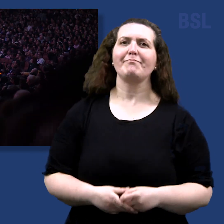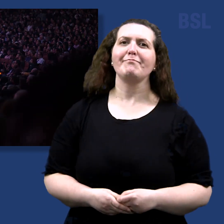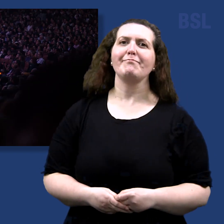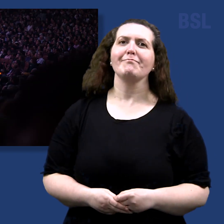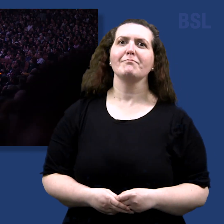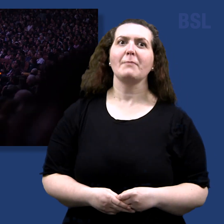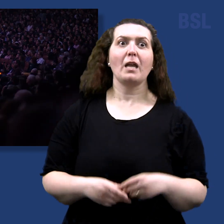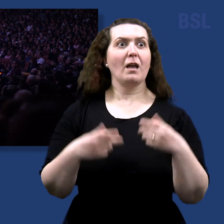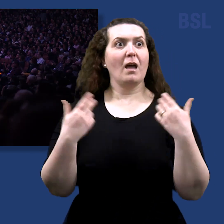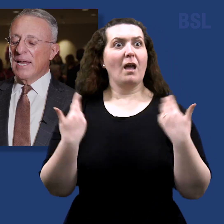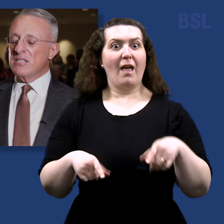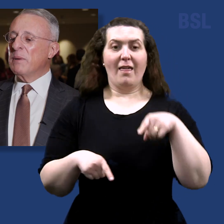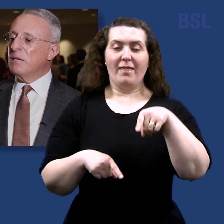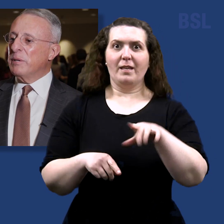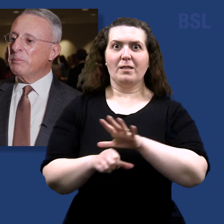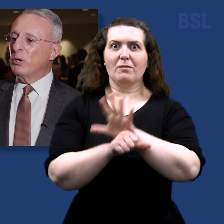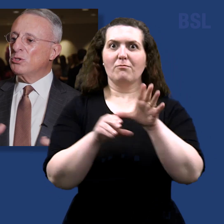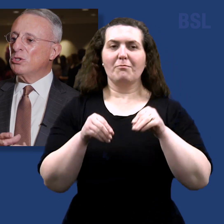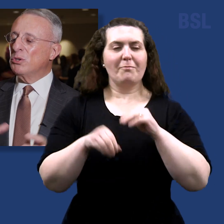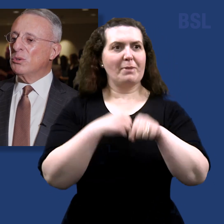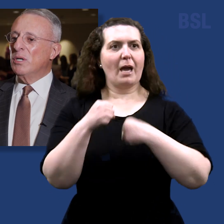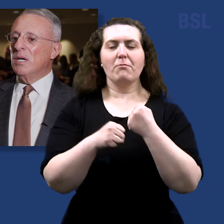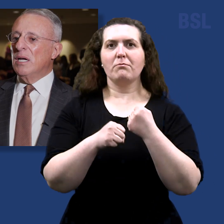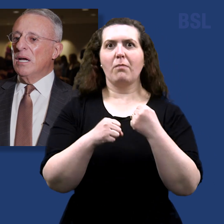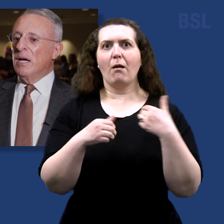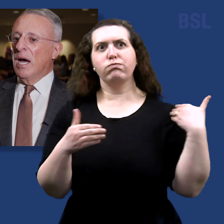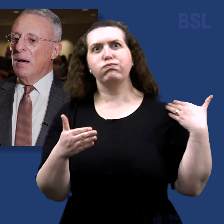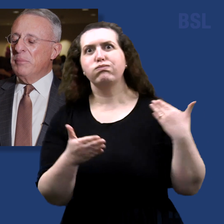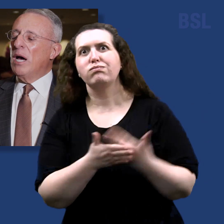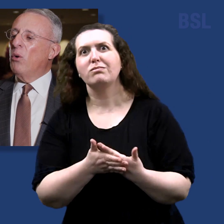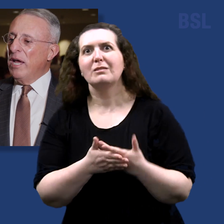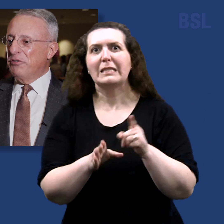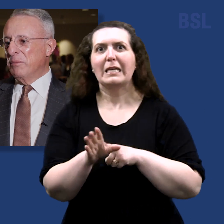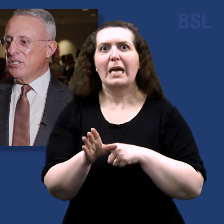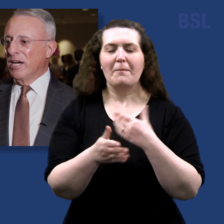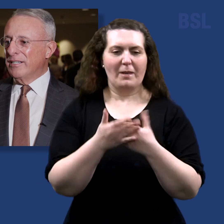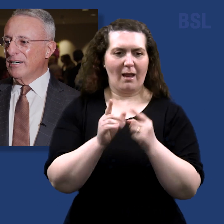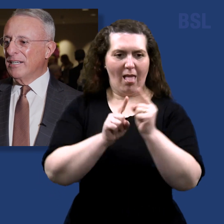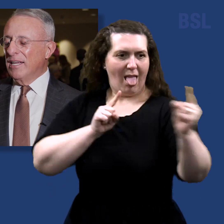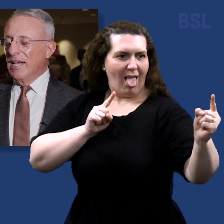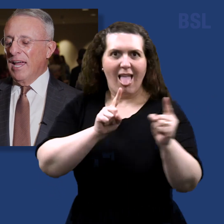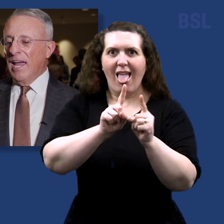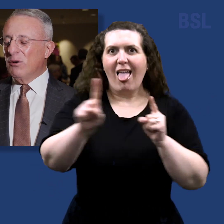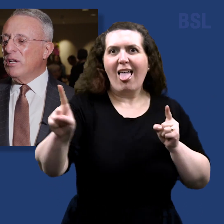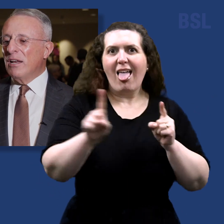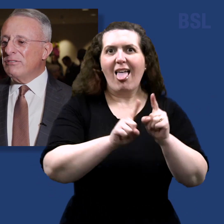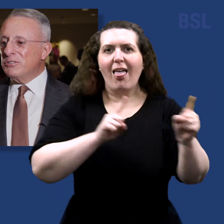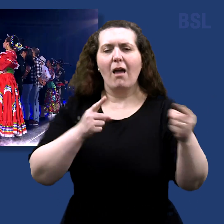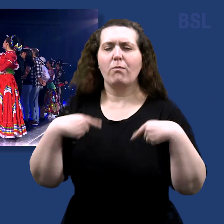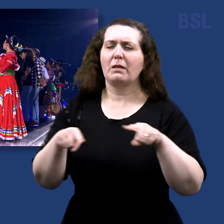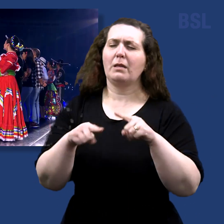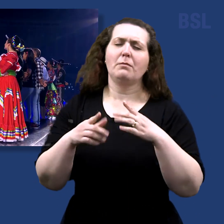so long and has made people to be away from each other and we love to be together.